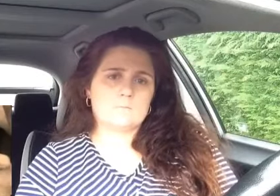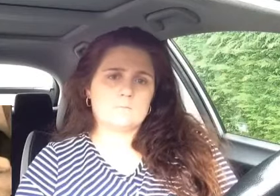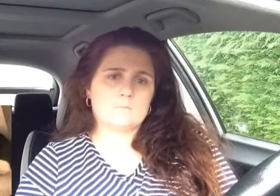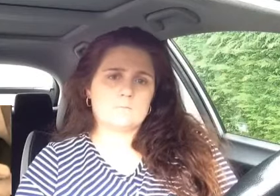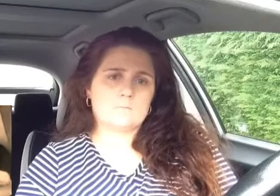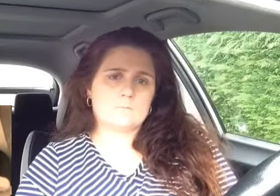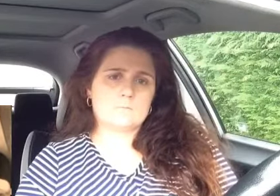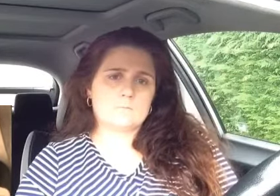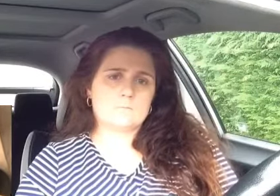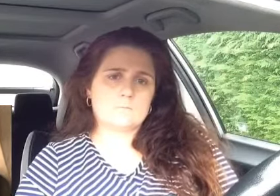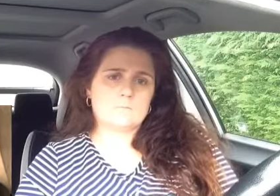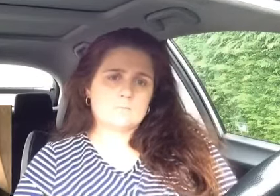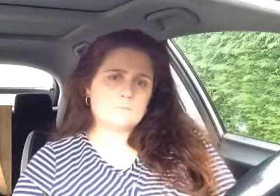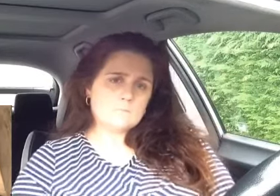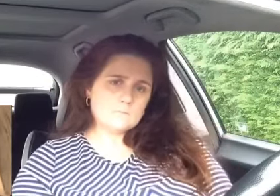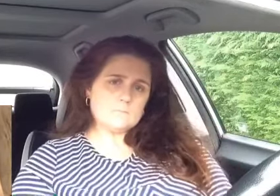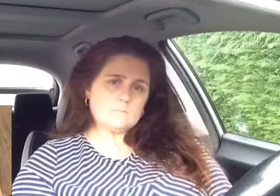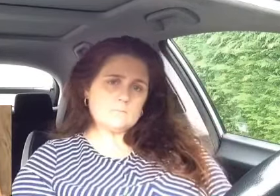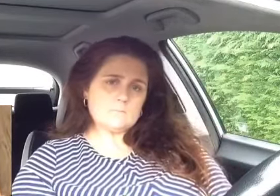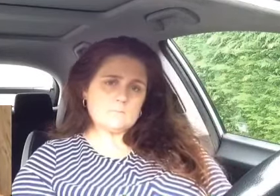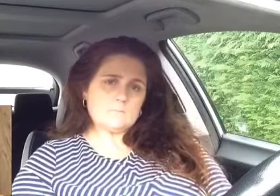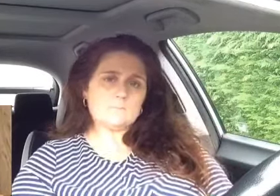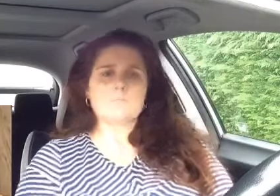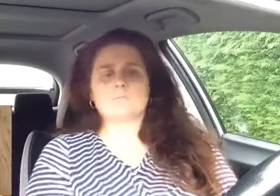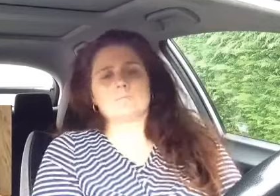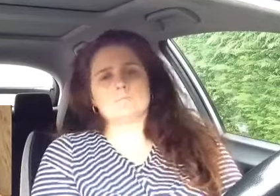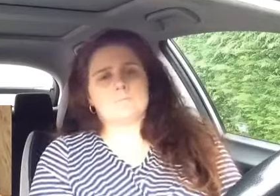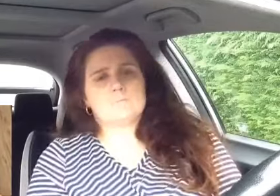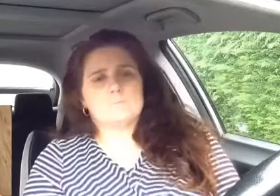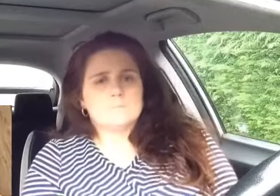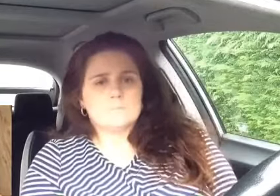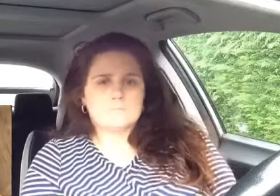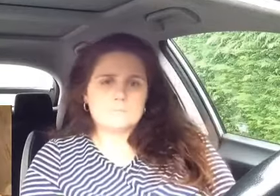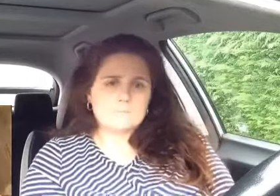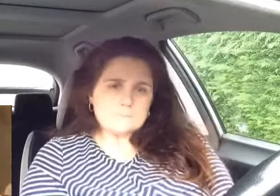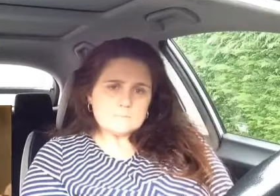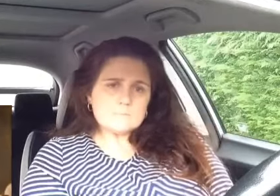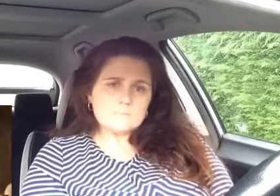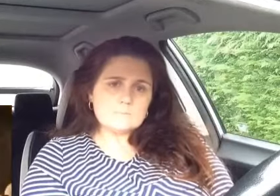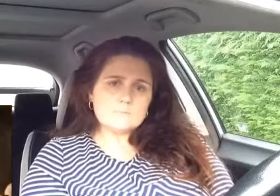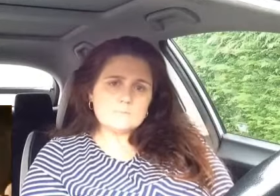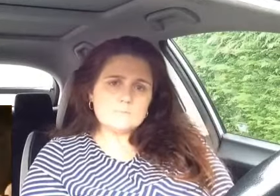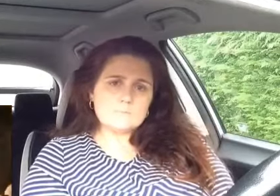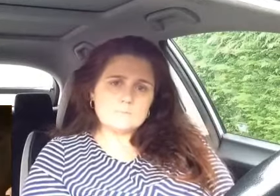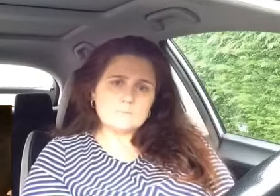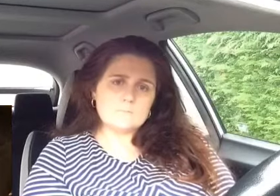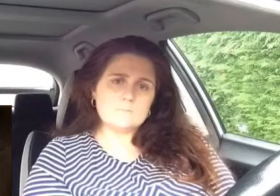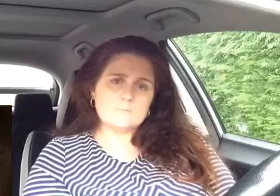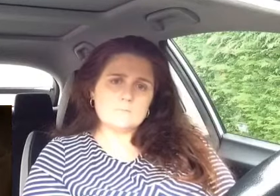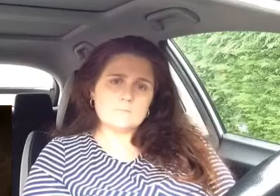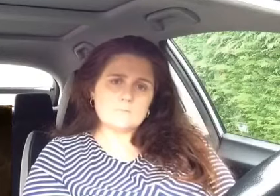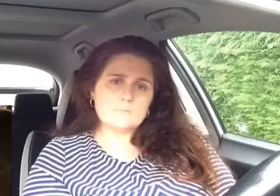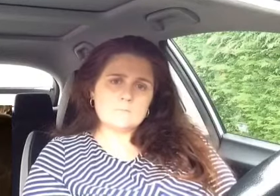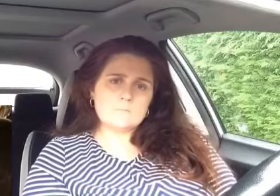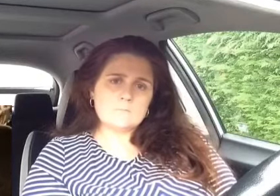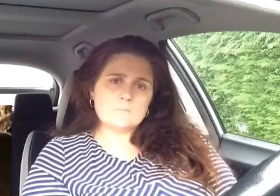public eye as some type of achievement for my people as a whole most of those successful individuals are just sellouts and house people